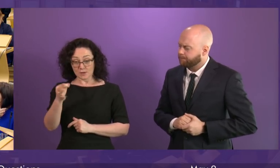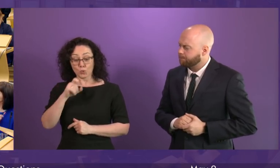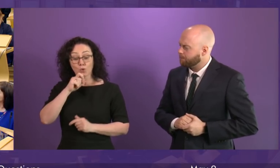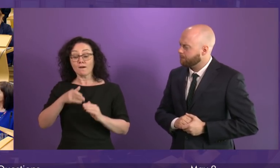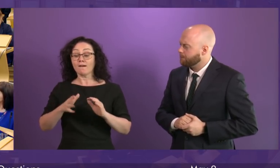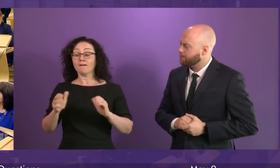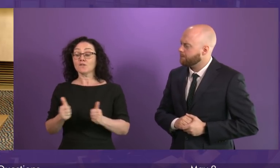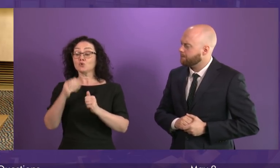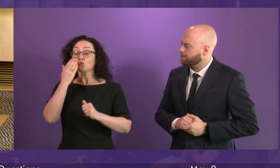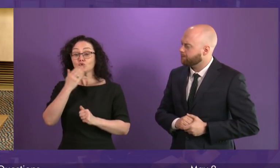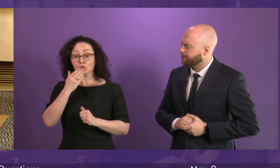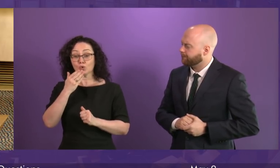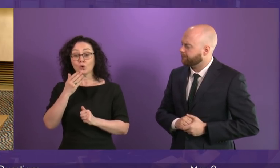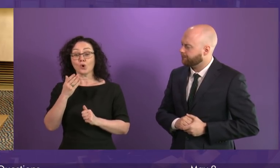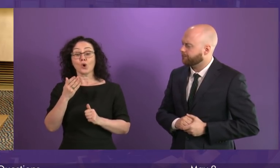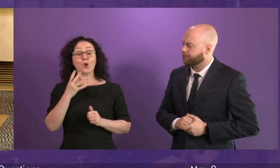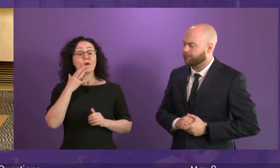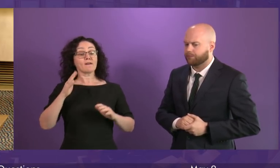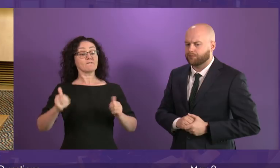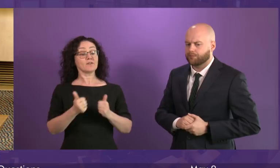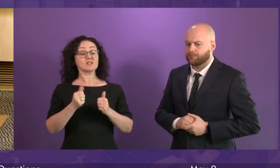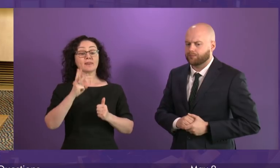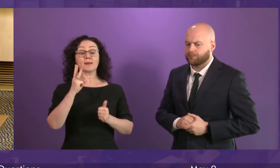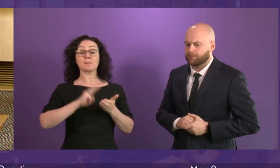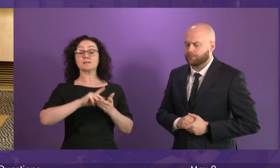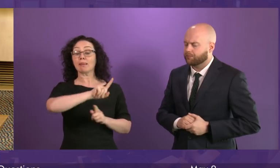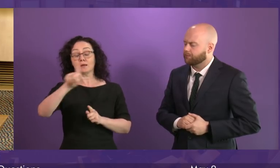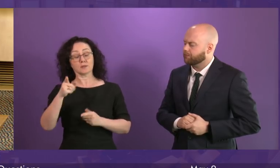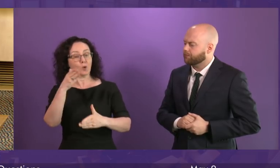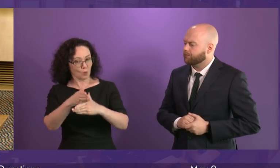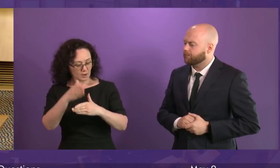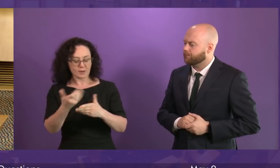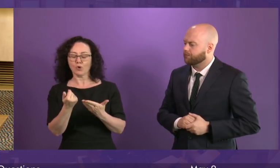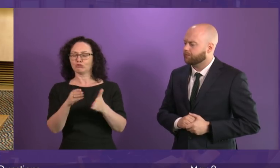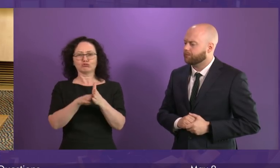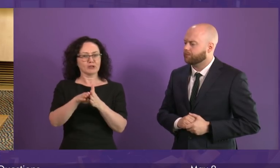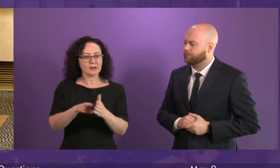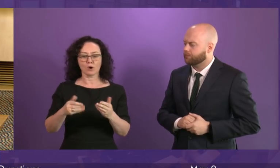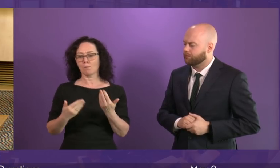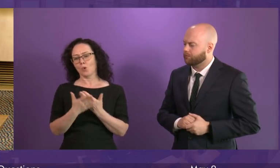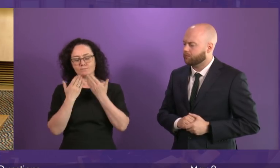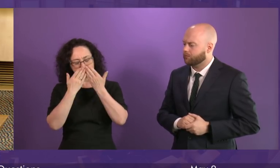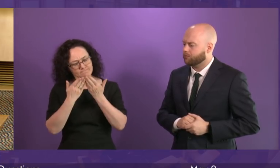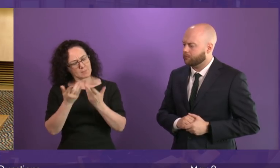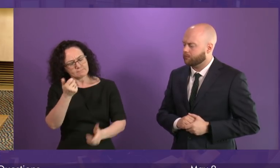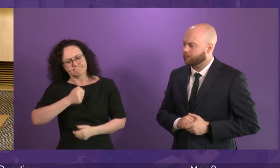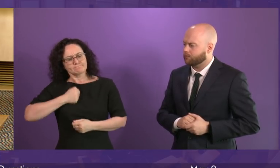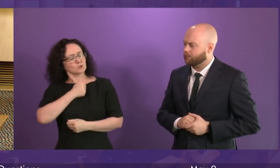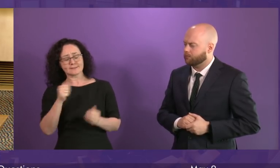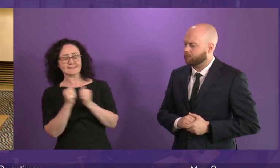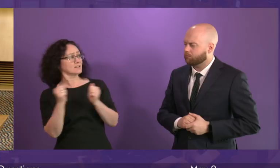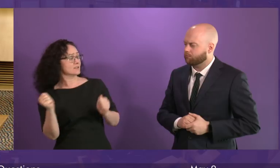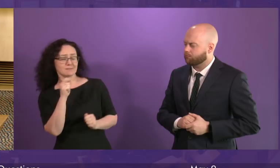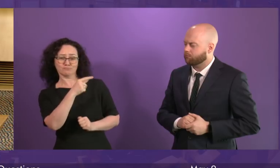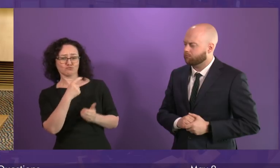leave school are after three months from leaving school are in work, training or study and I'm sorry to disagree with